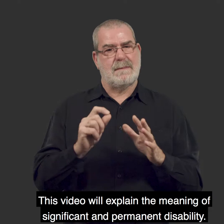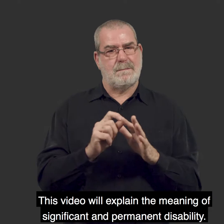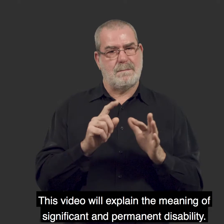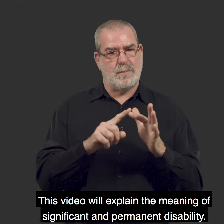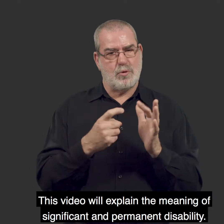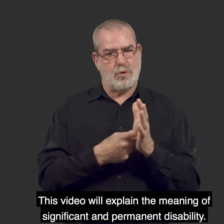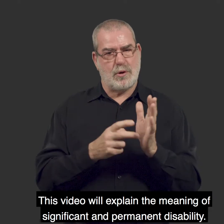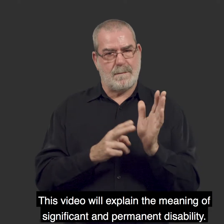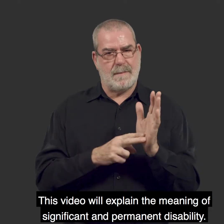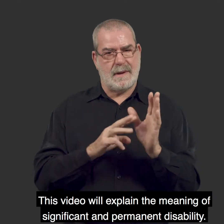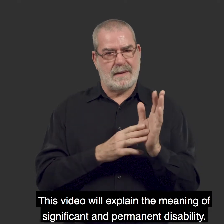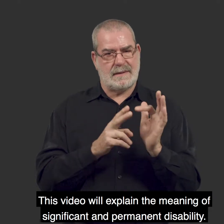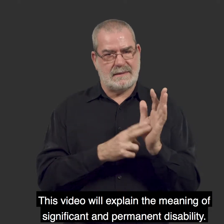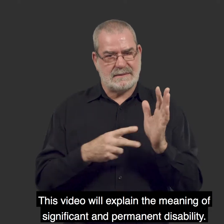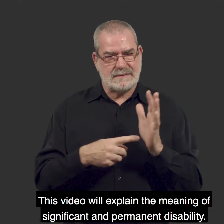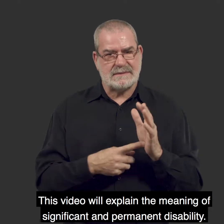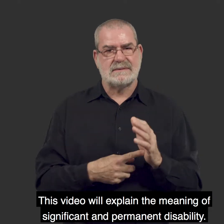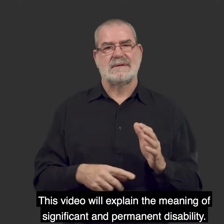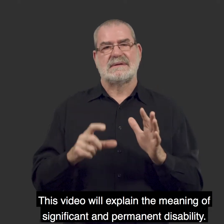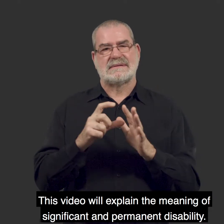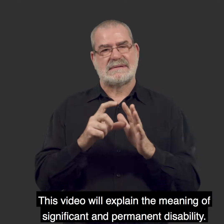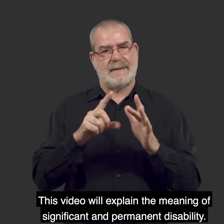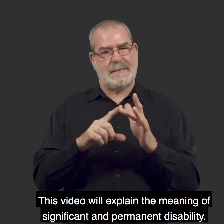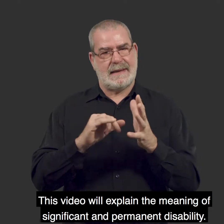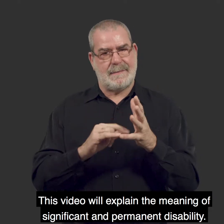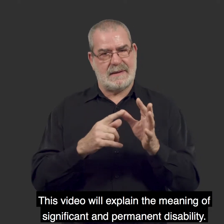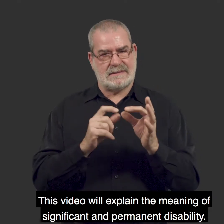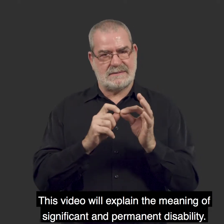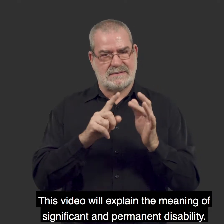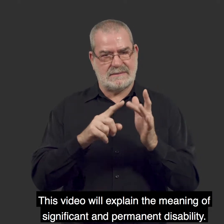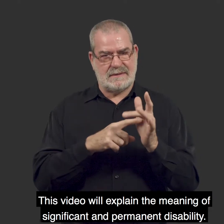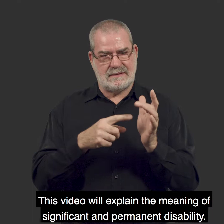will explain the meaning of Significant and Permanent Disability.